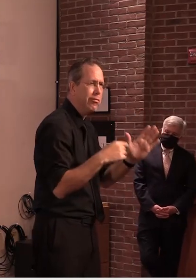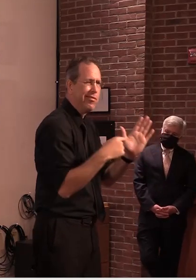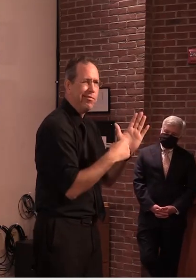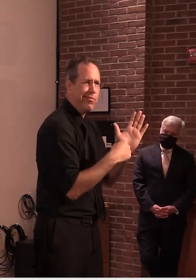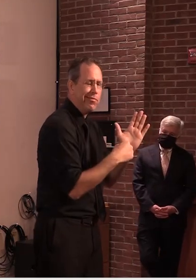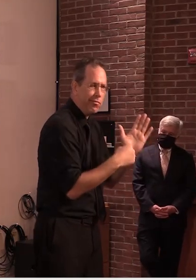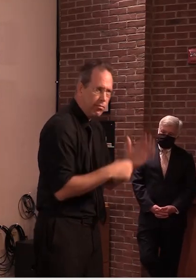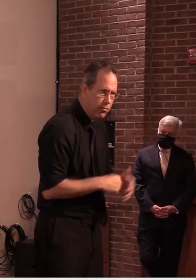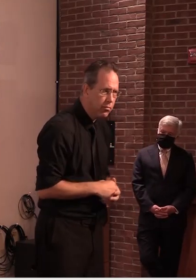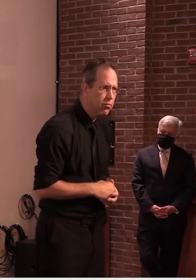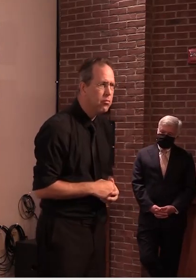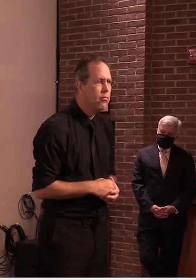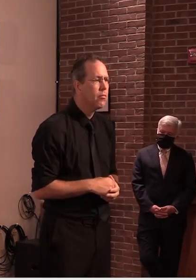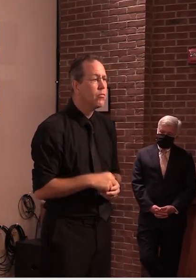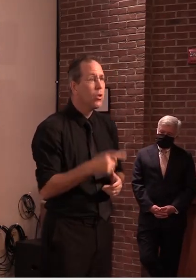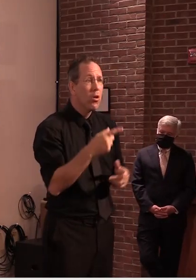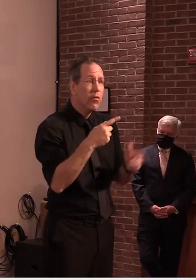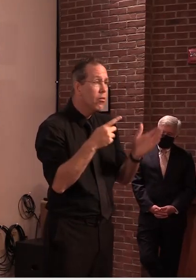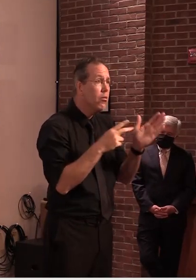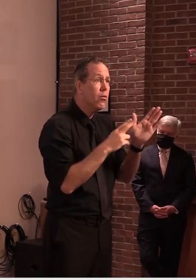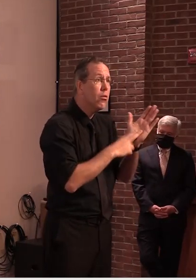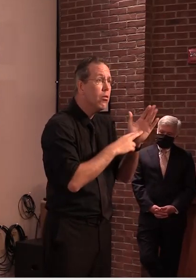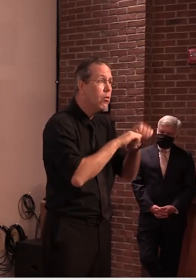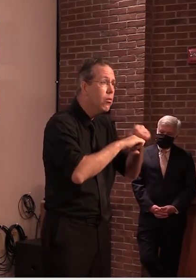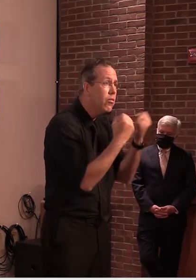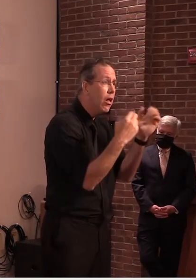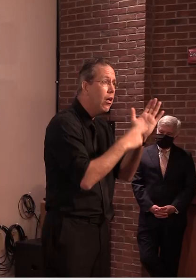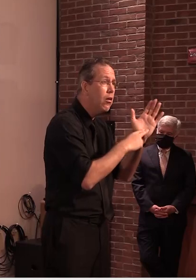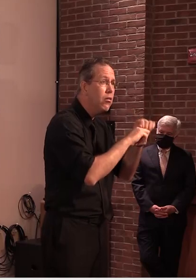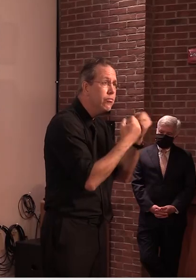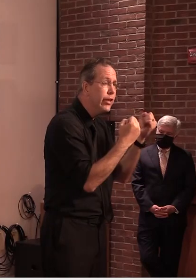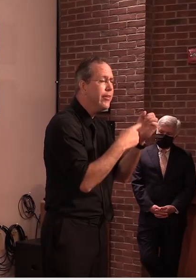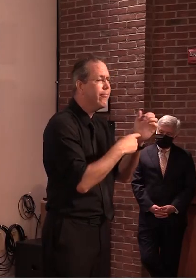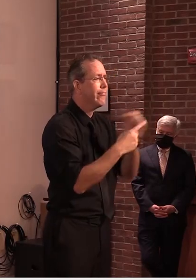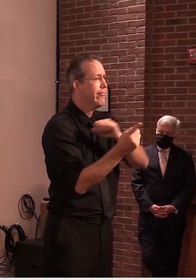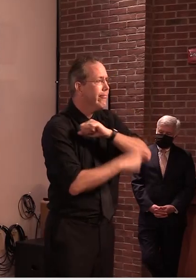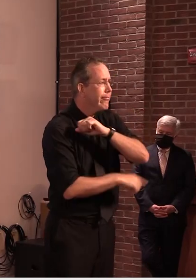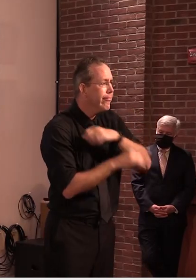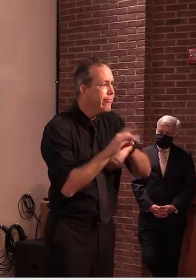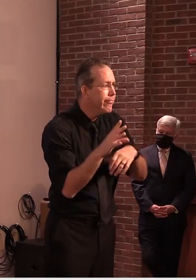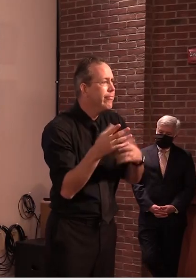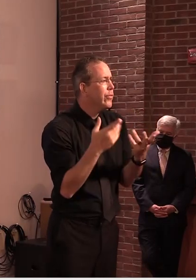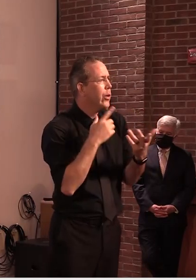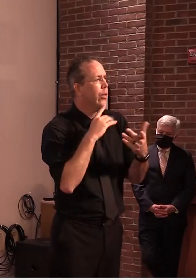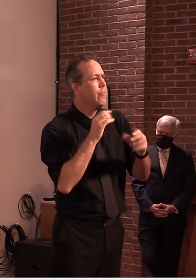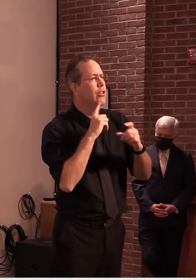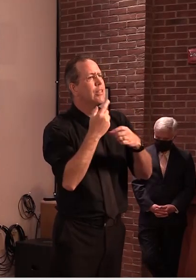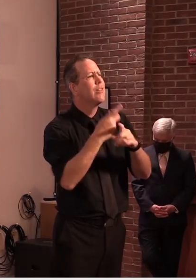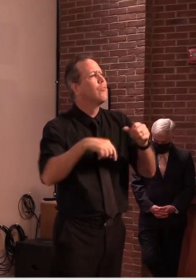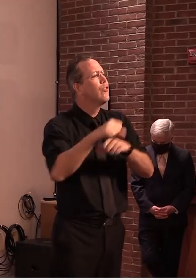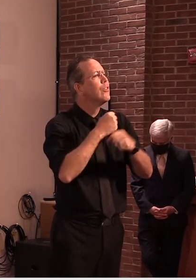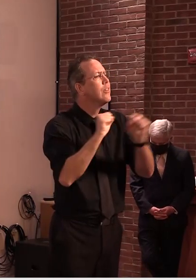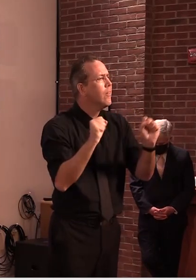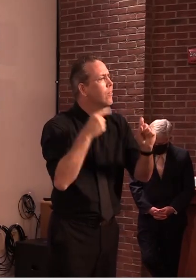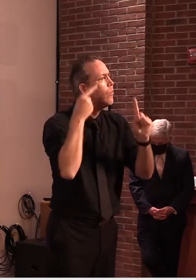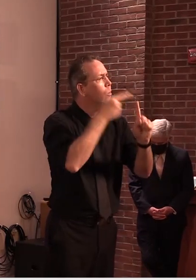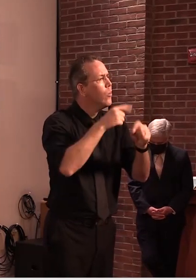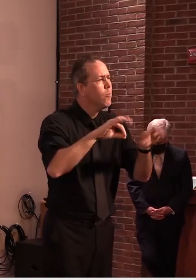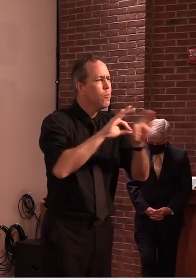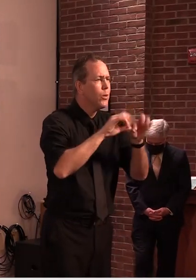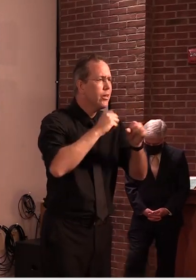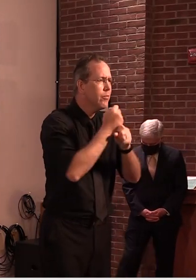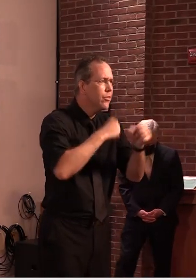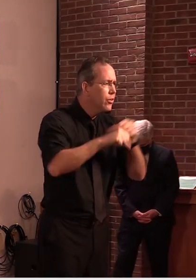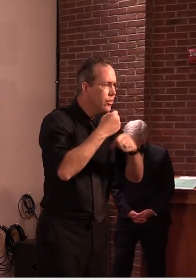and just having the testing protocol and having a partnership with the health department to make sure we manage any